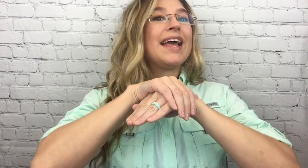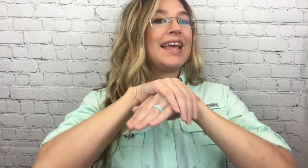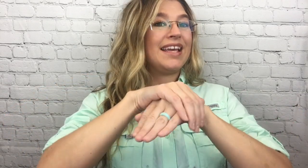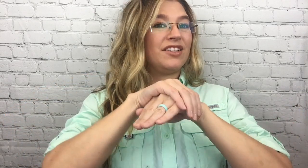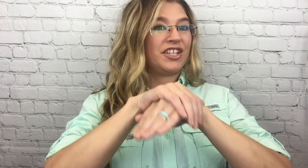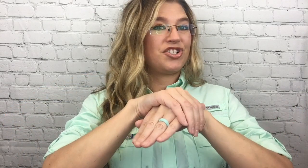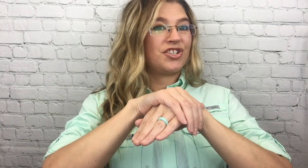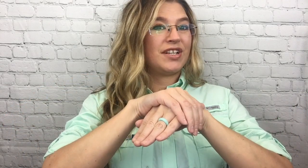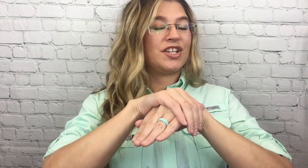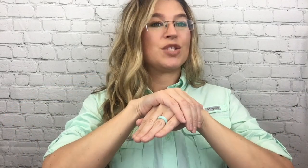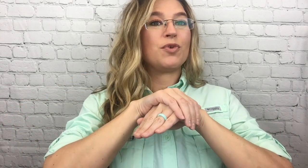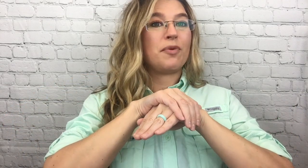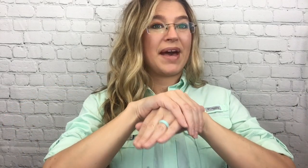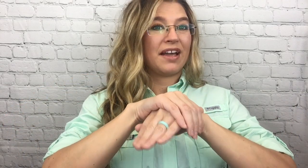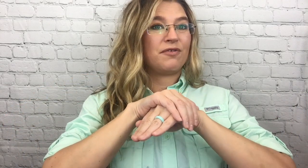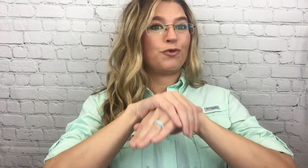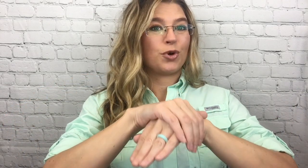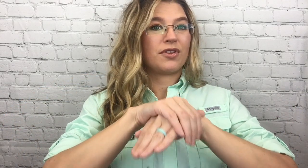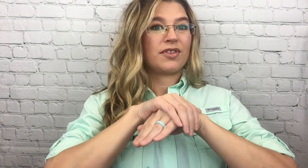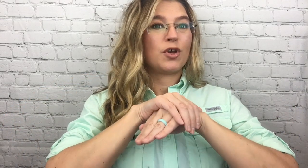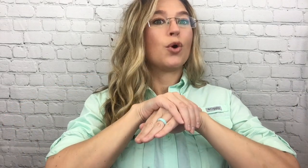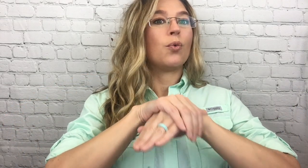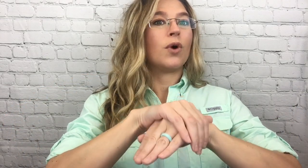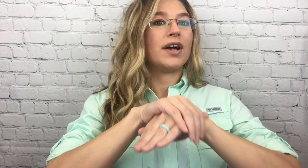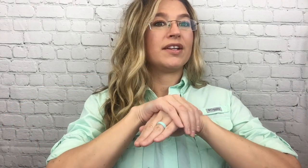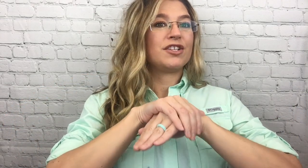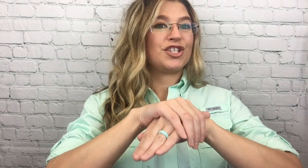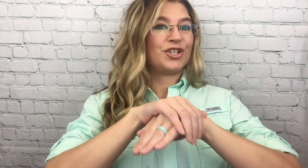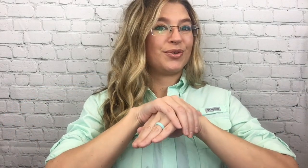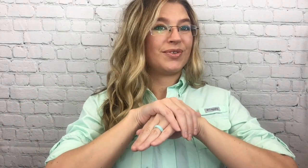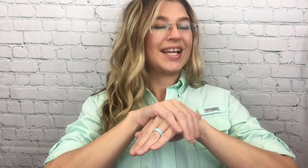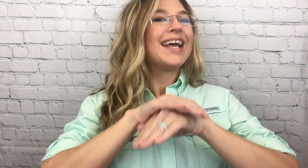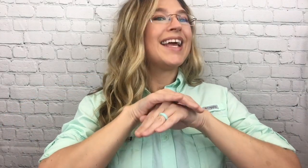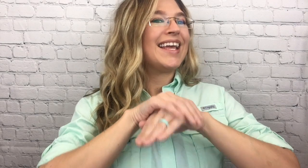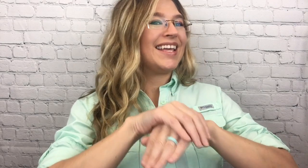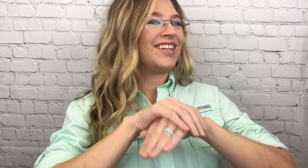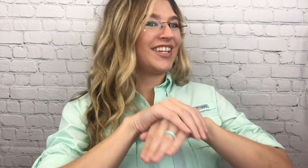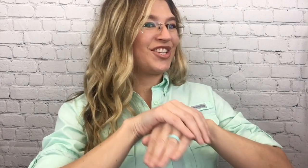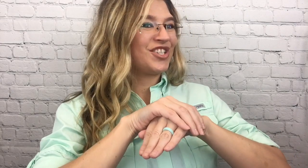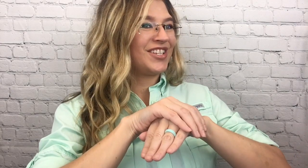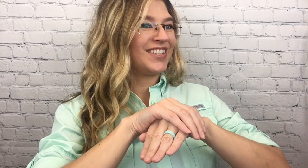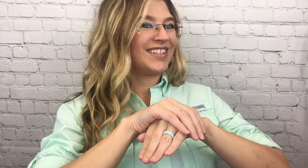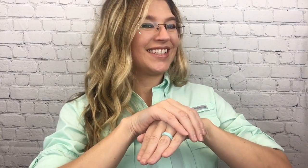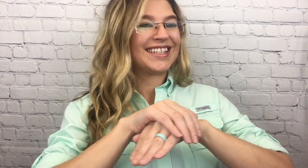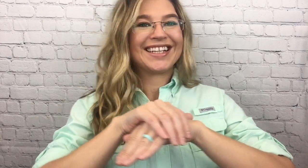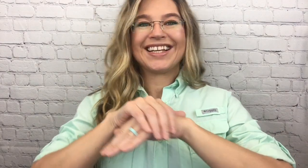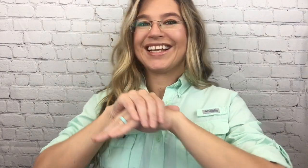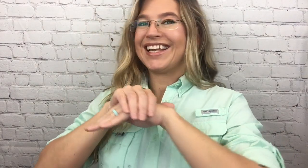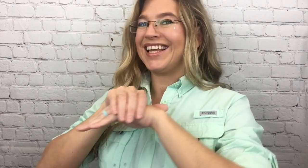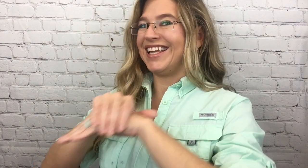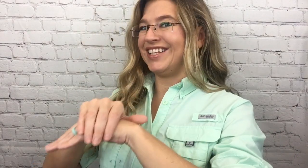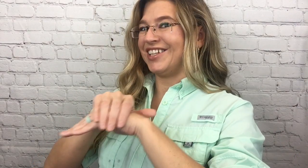English and just move it back and forth. One, two. English. English.